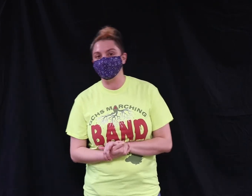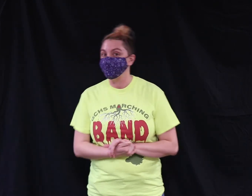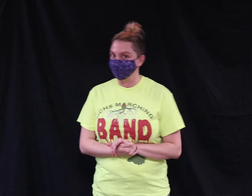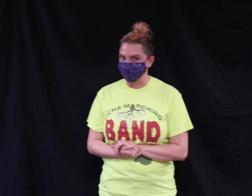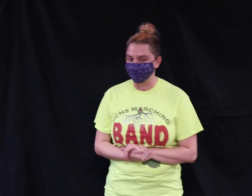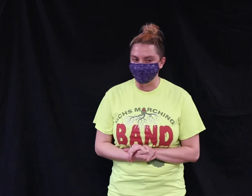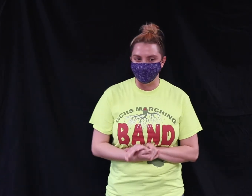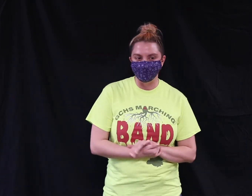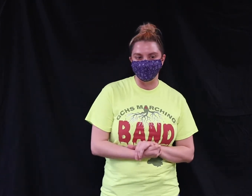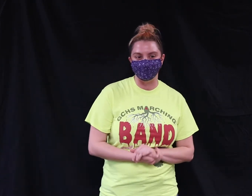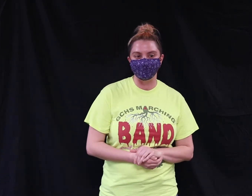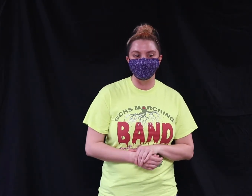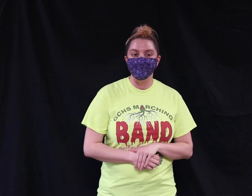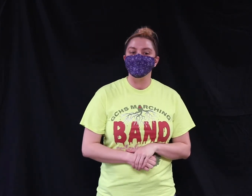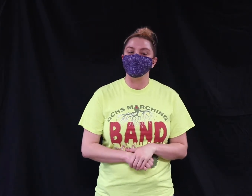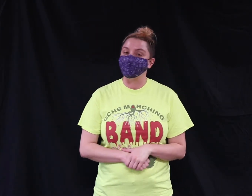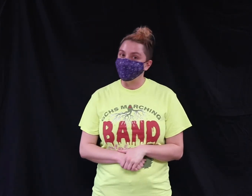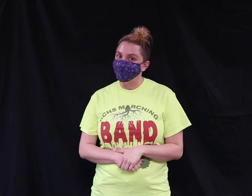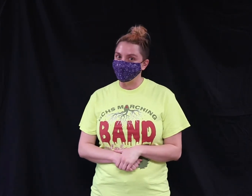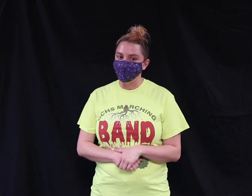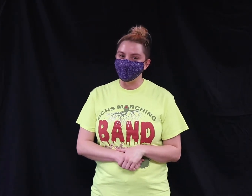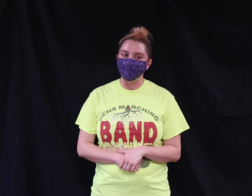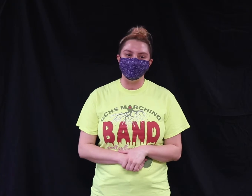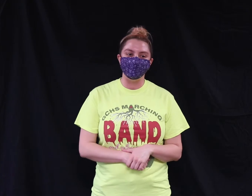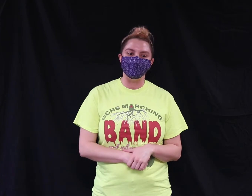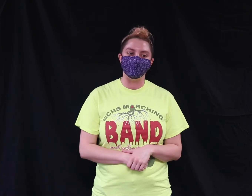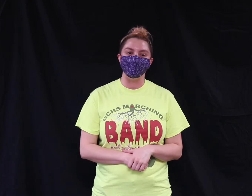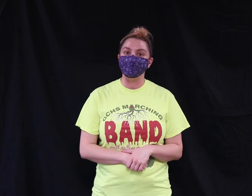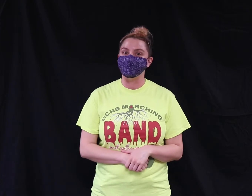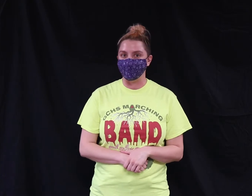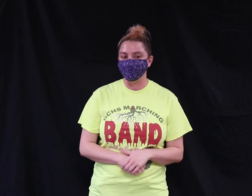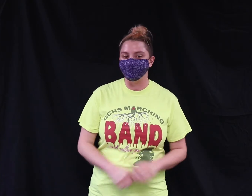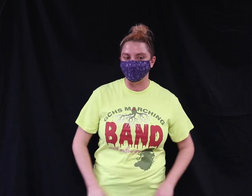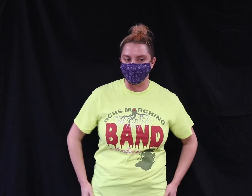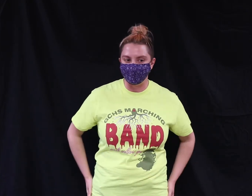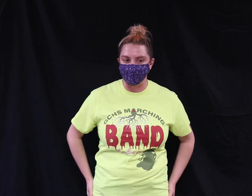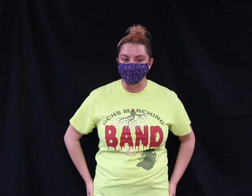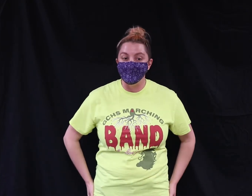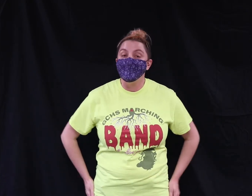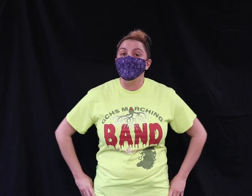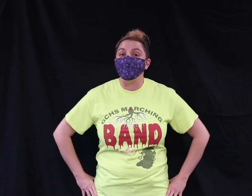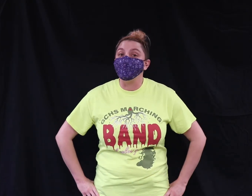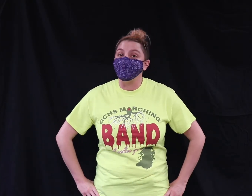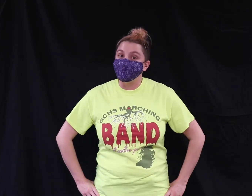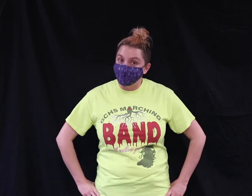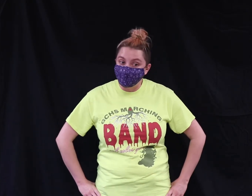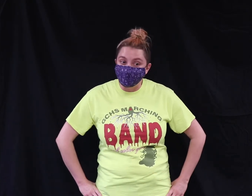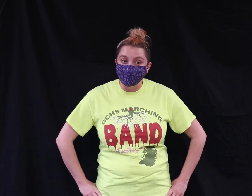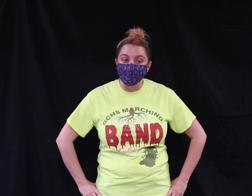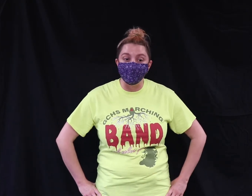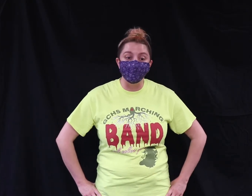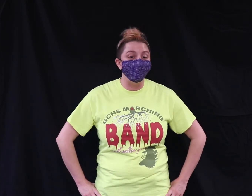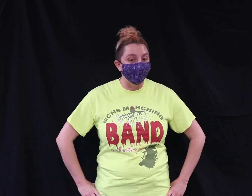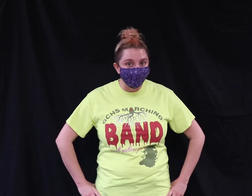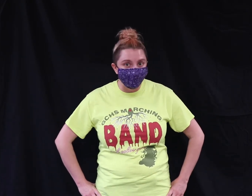our special announcements, the first blood drive of the year is next Friday. If you are 16 or older,